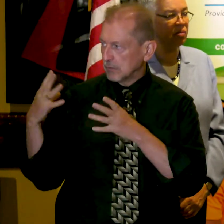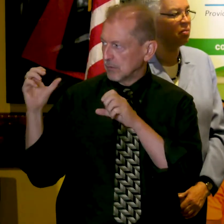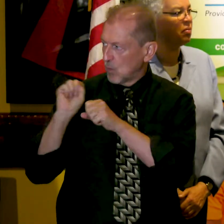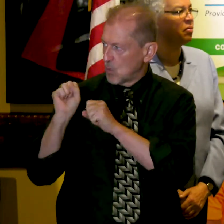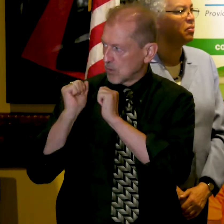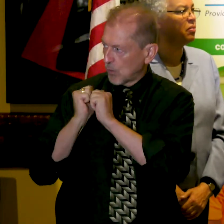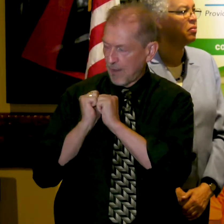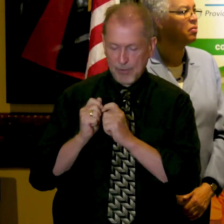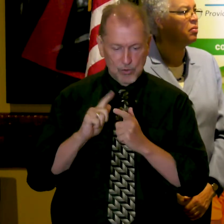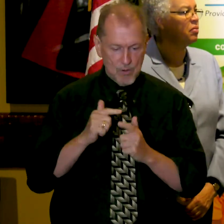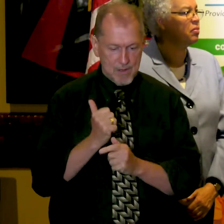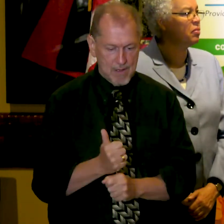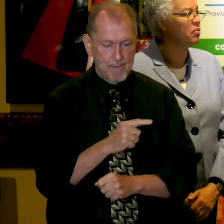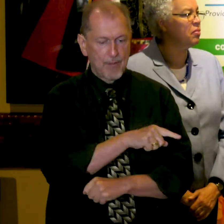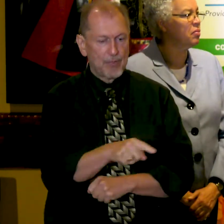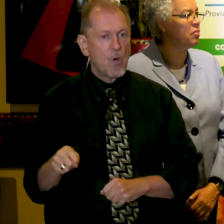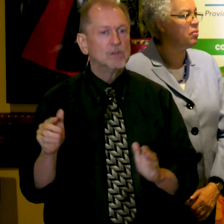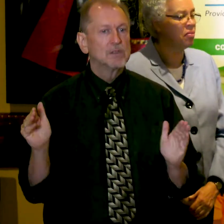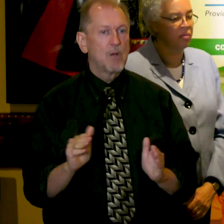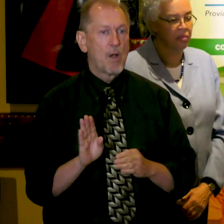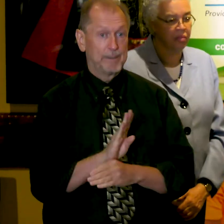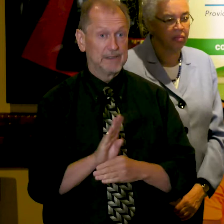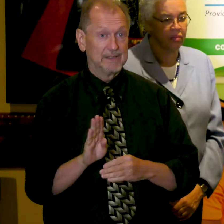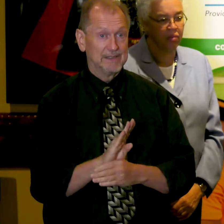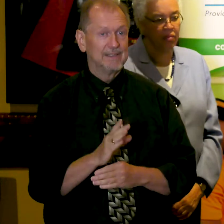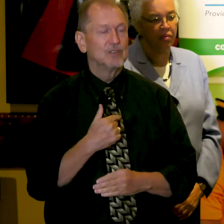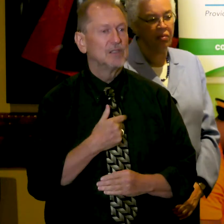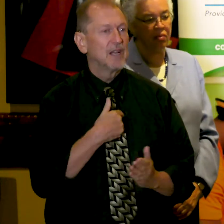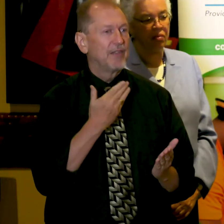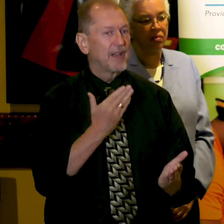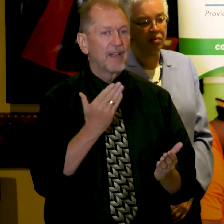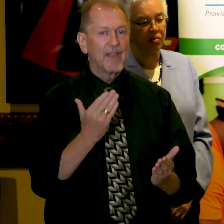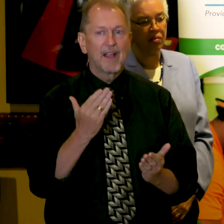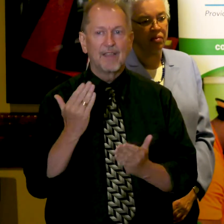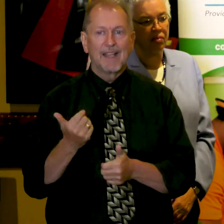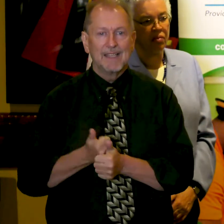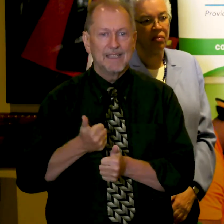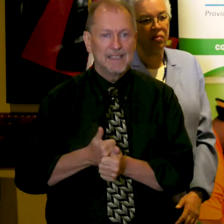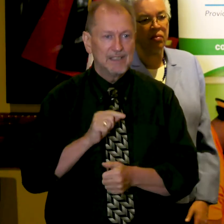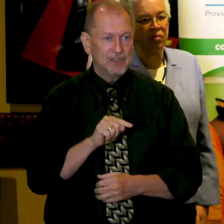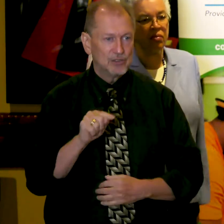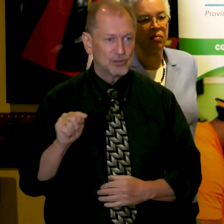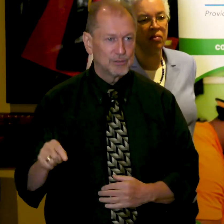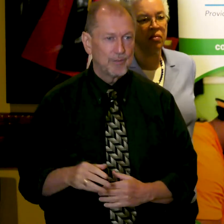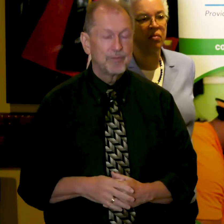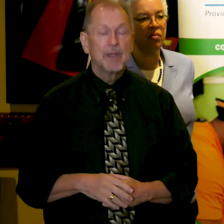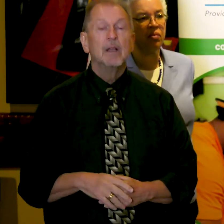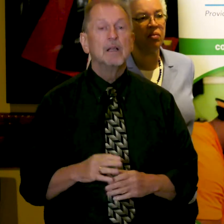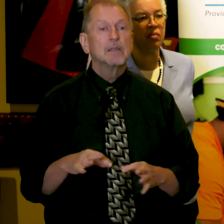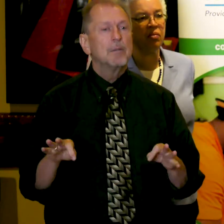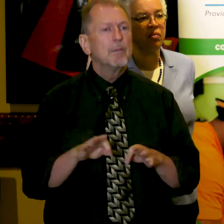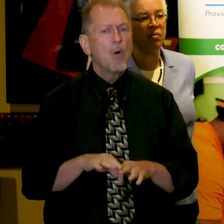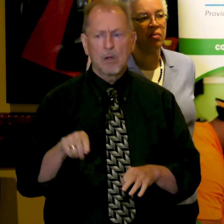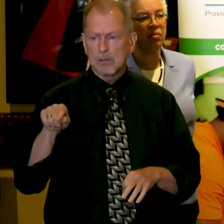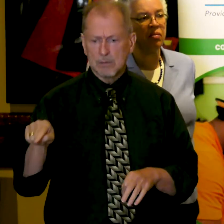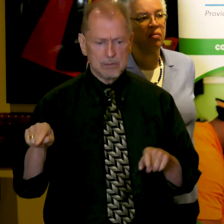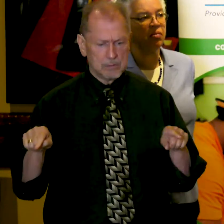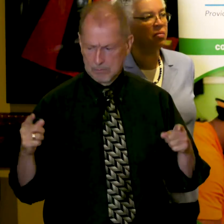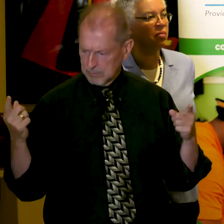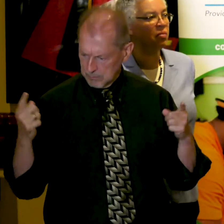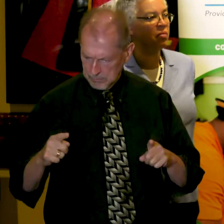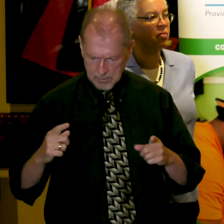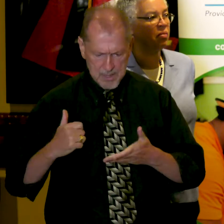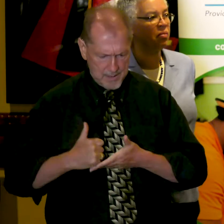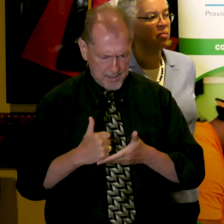way for our small businesses. So thank you, thank you to each one of you. Collaboration, collaboration, collaboration